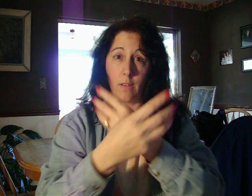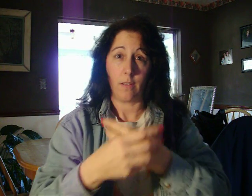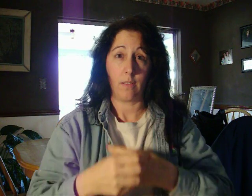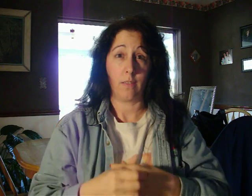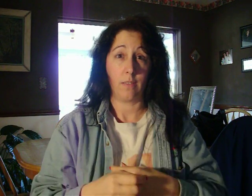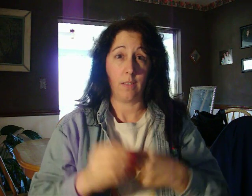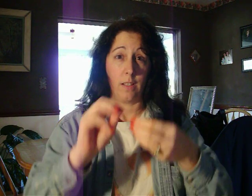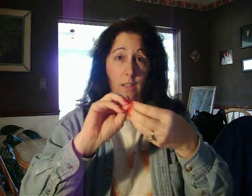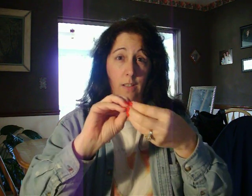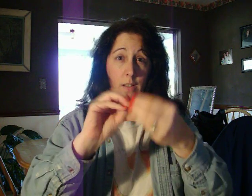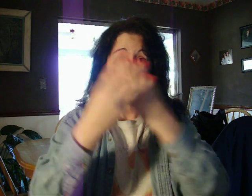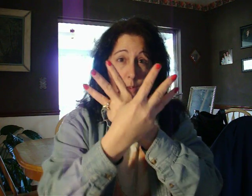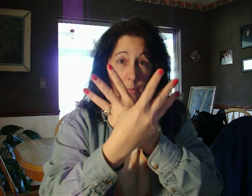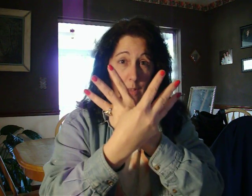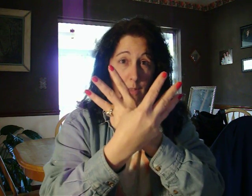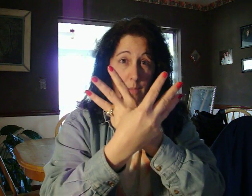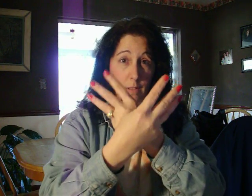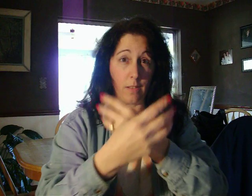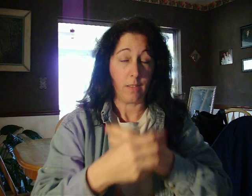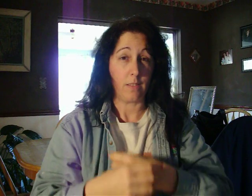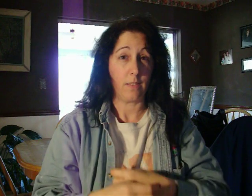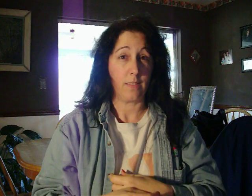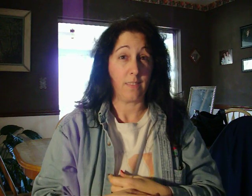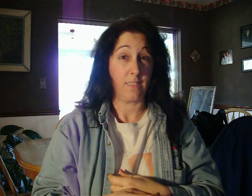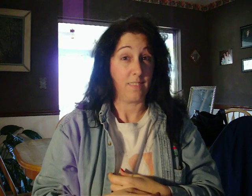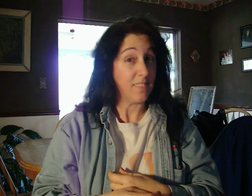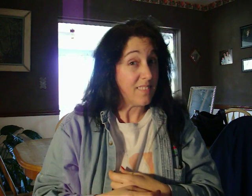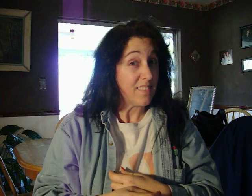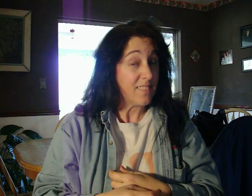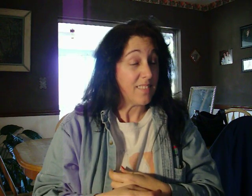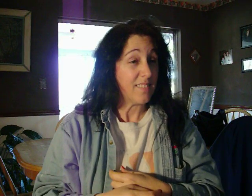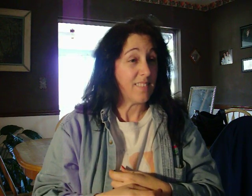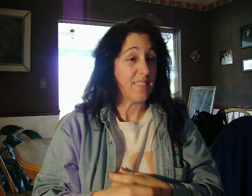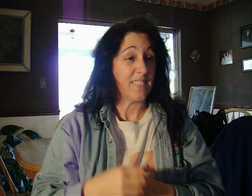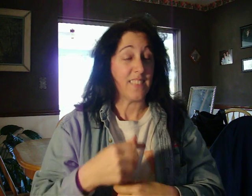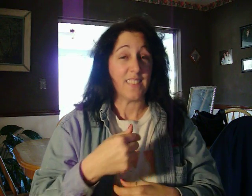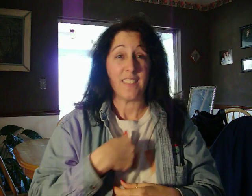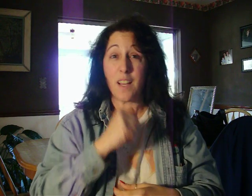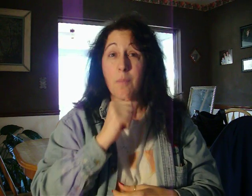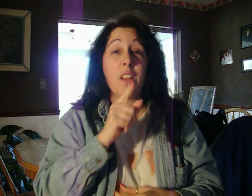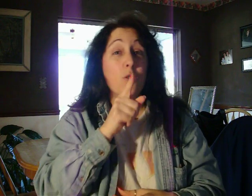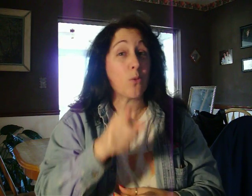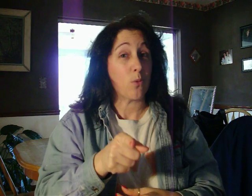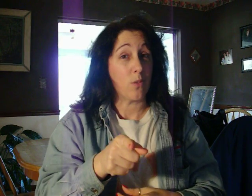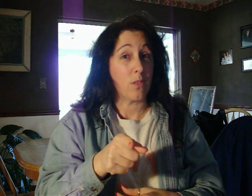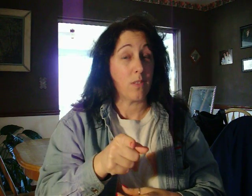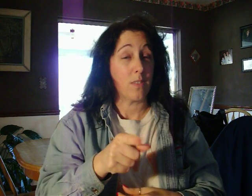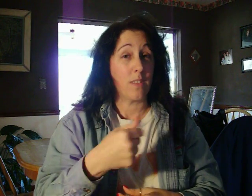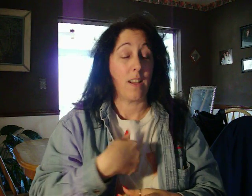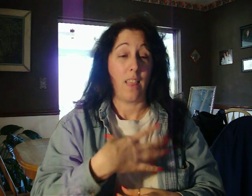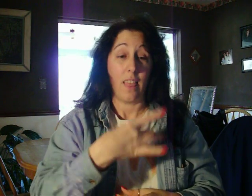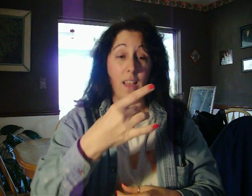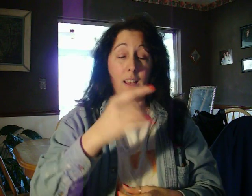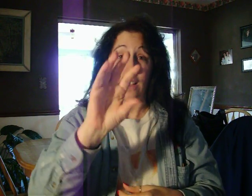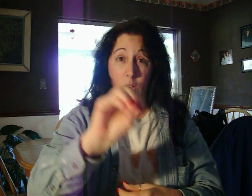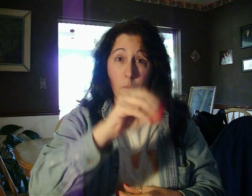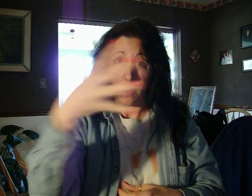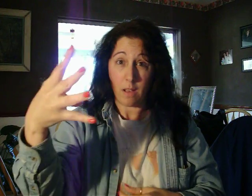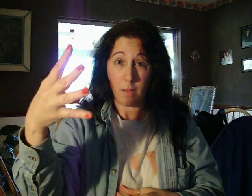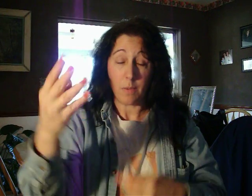stomach discomfort. You feel like everyone's going with you. There are options. If you experience constipation, you may qualify for a